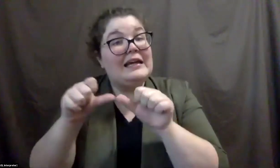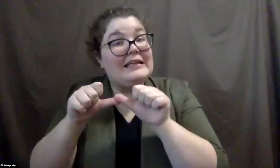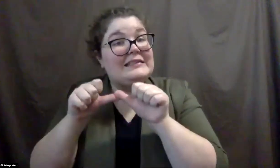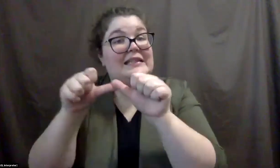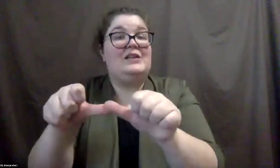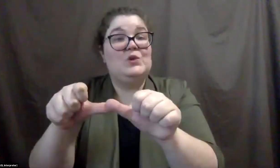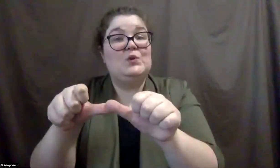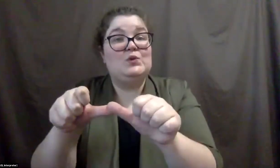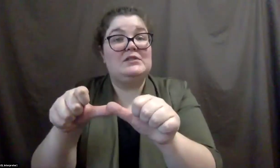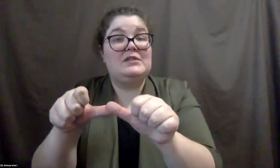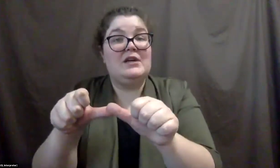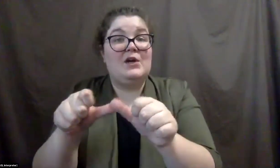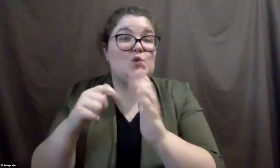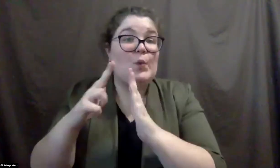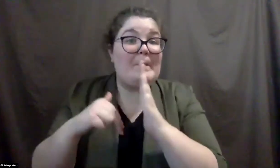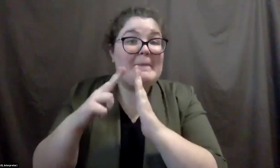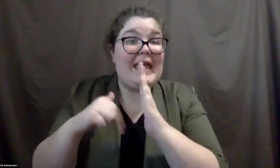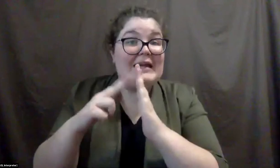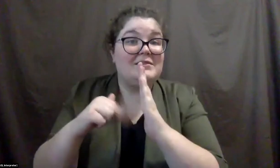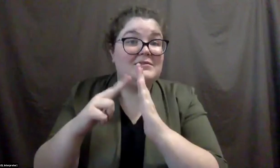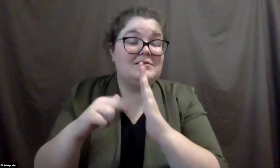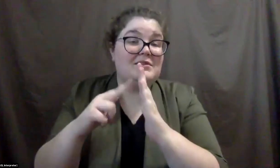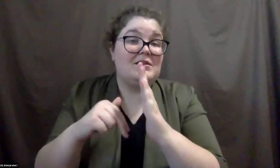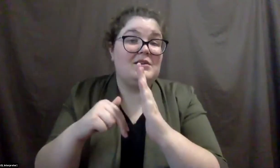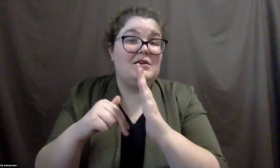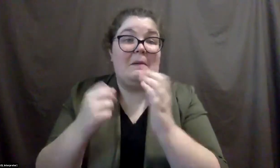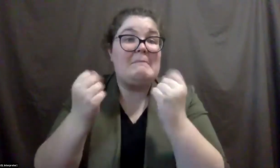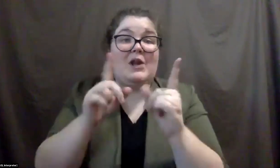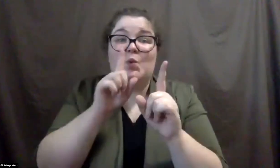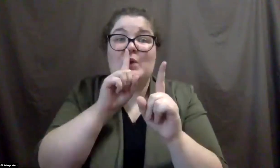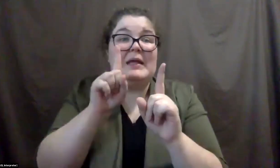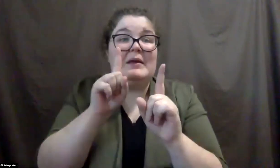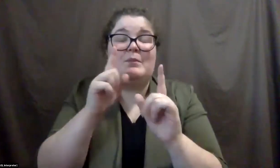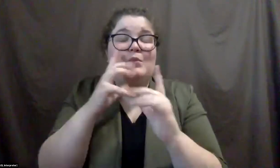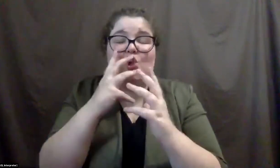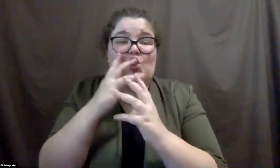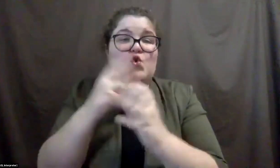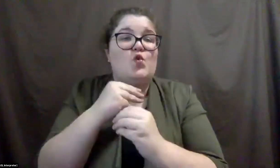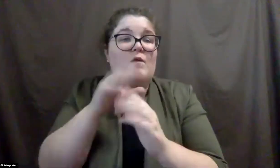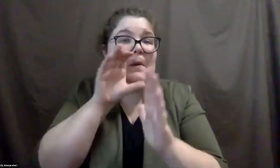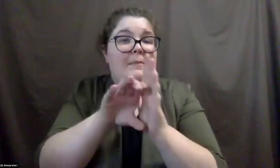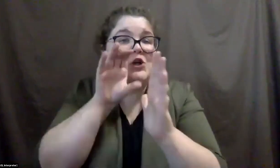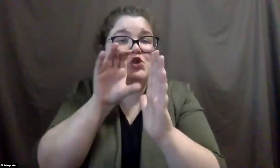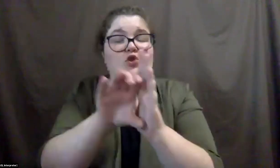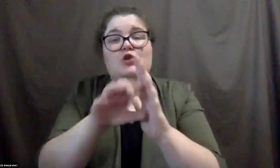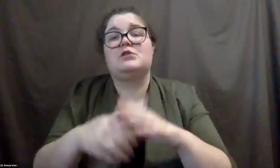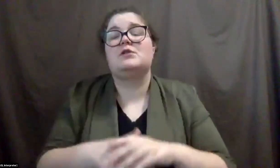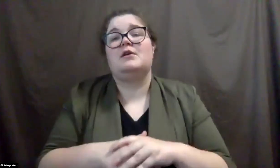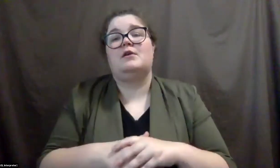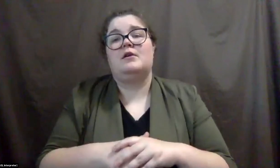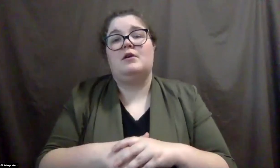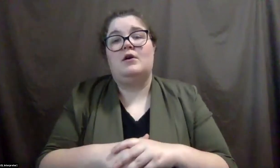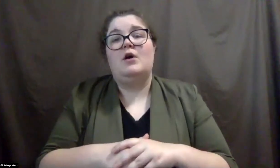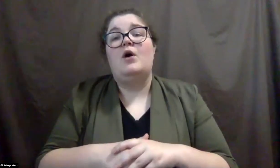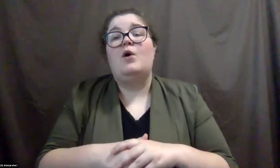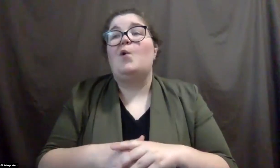um, paint, um, many beautiful paintings. And, um, we've, we've